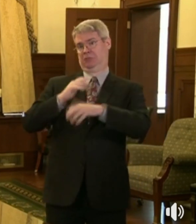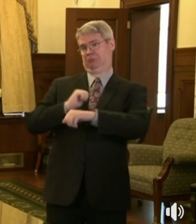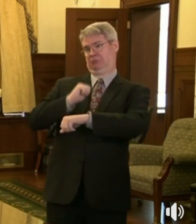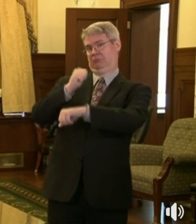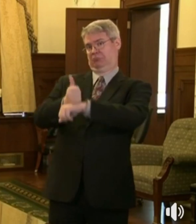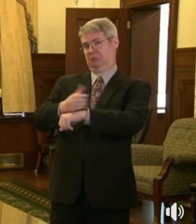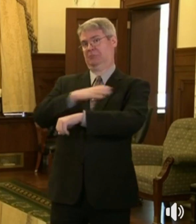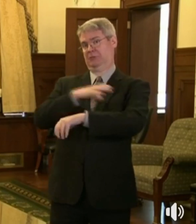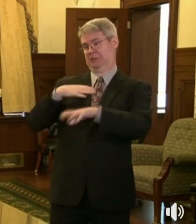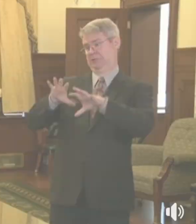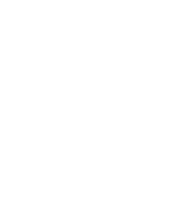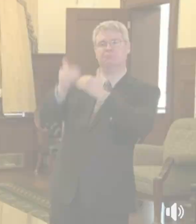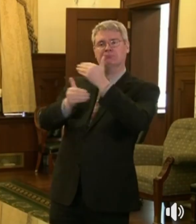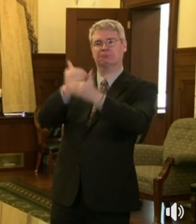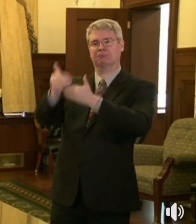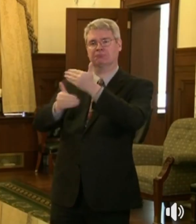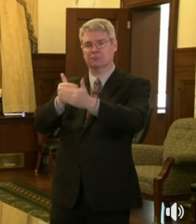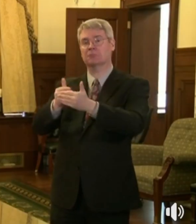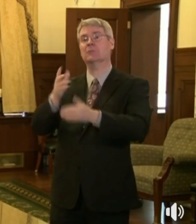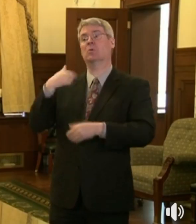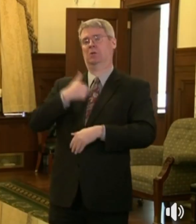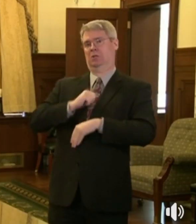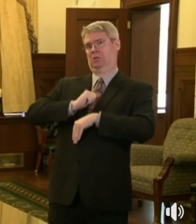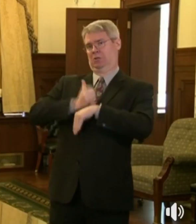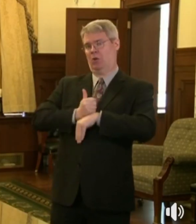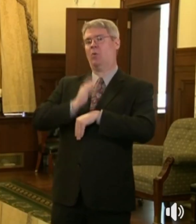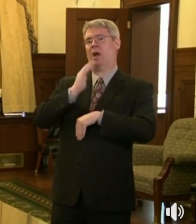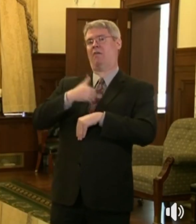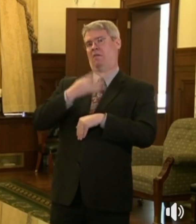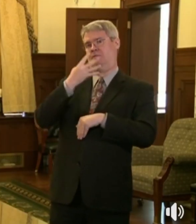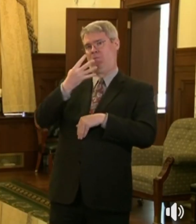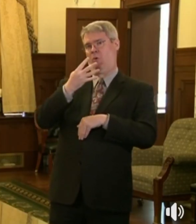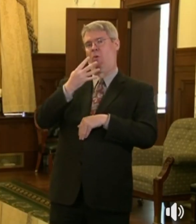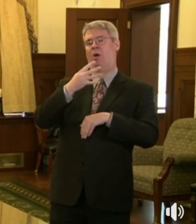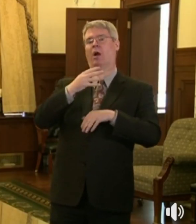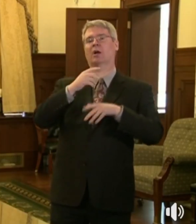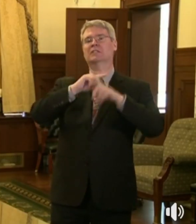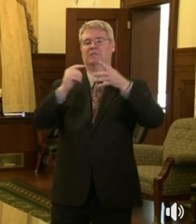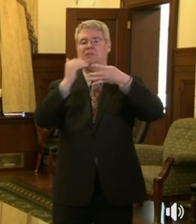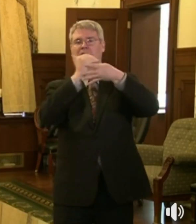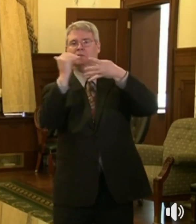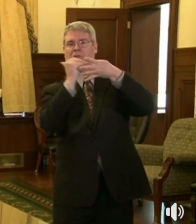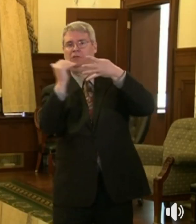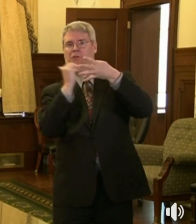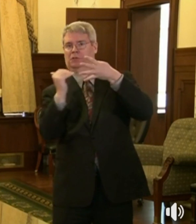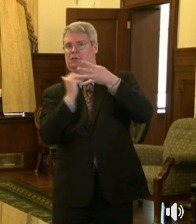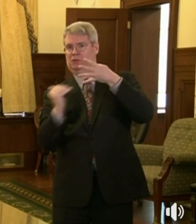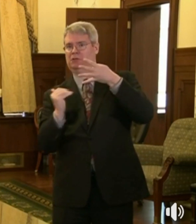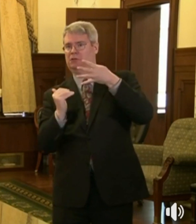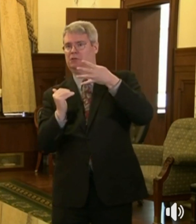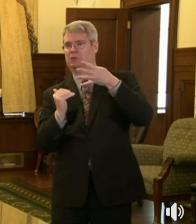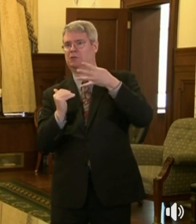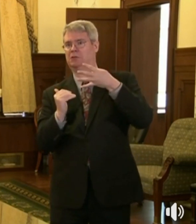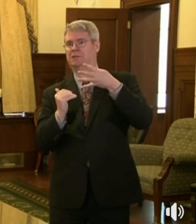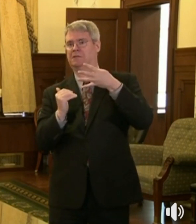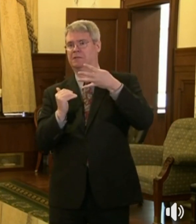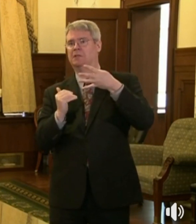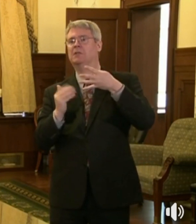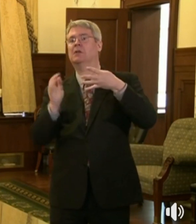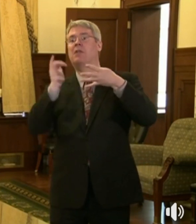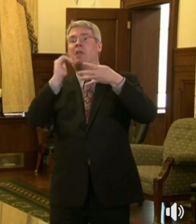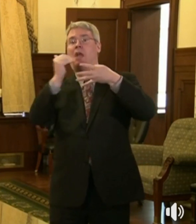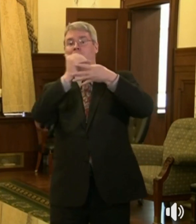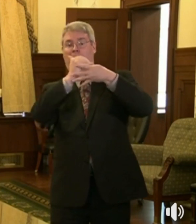path back to prosperity. Opening Idaho at the right pace is critical, and the plan we are laying